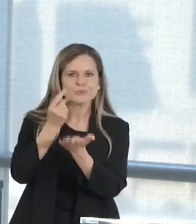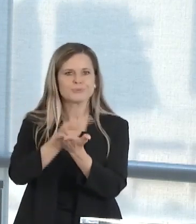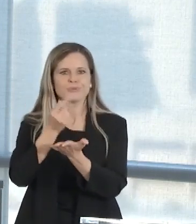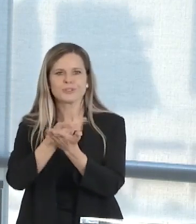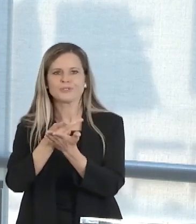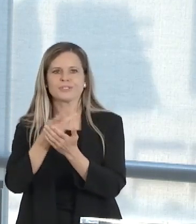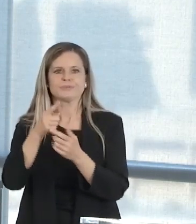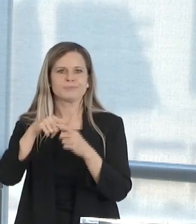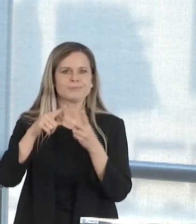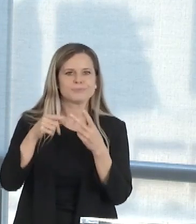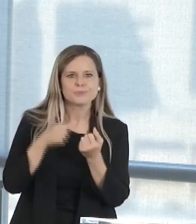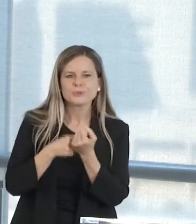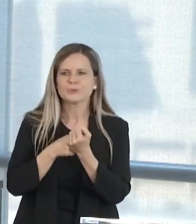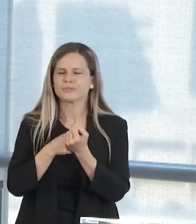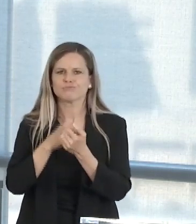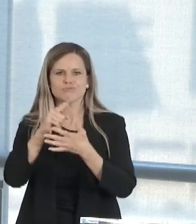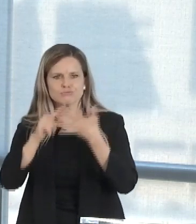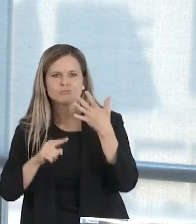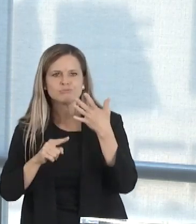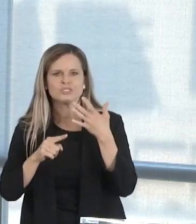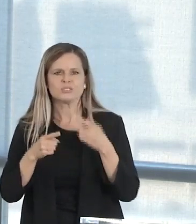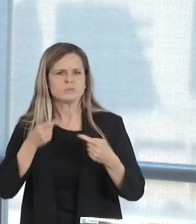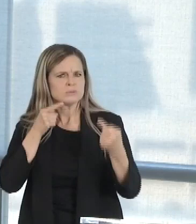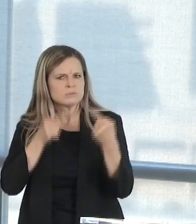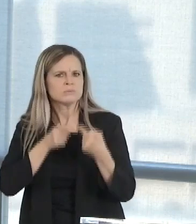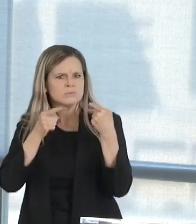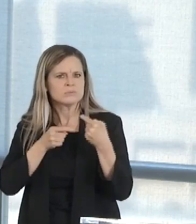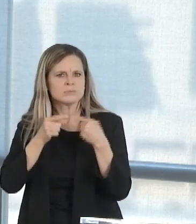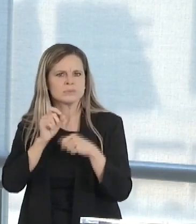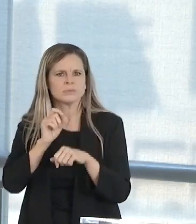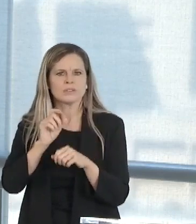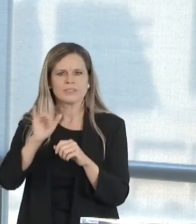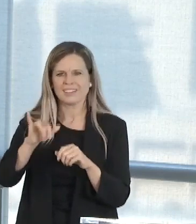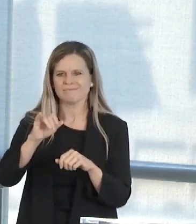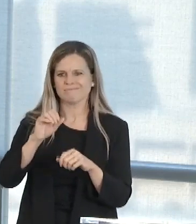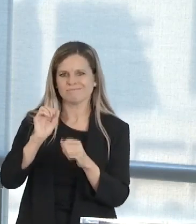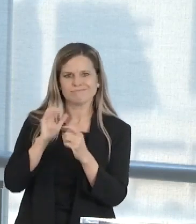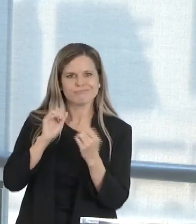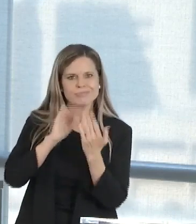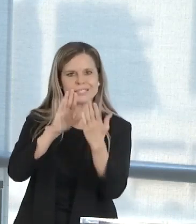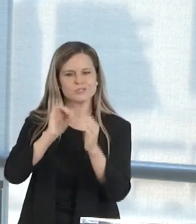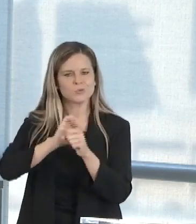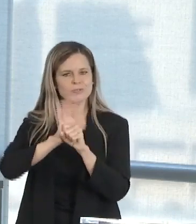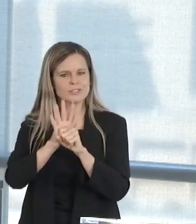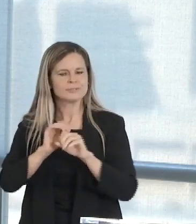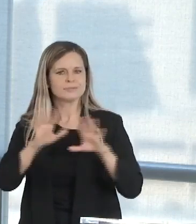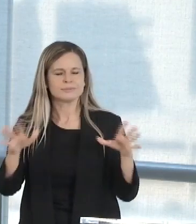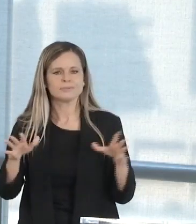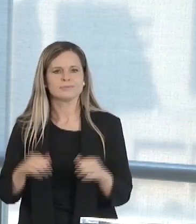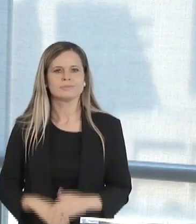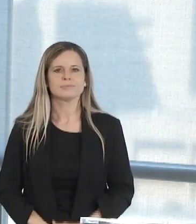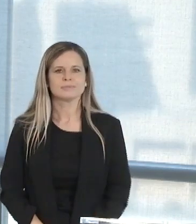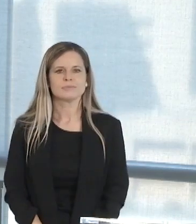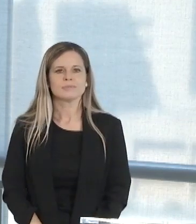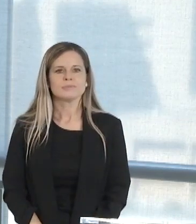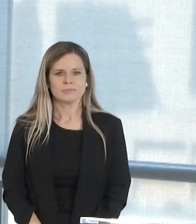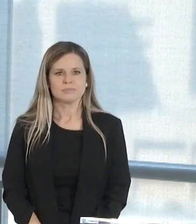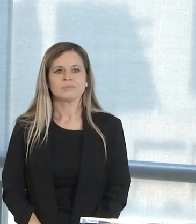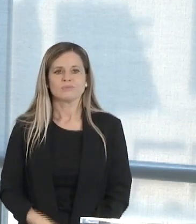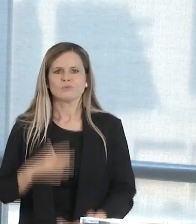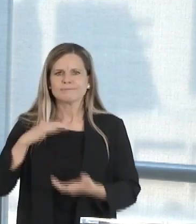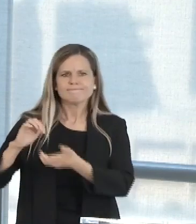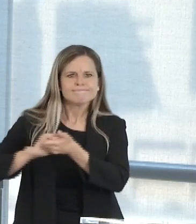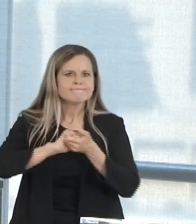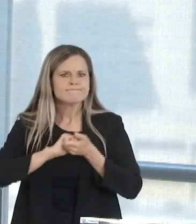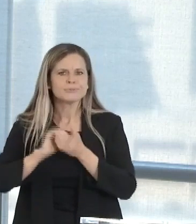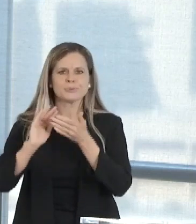to combat the COVID-19 crisis, it requires partners in our communities and our healthcare systems who